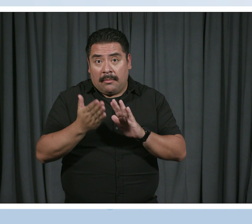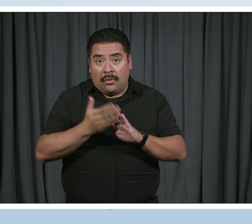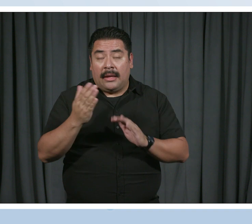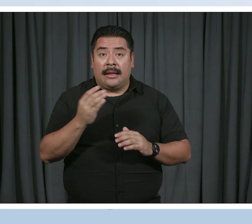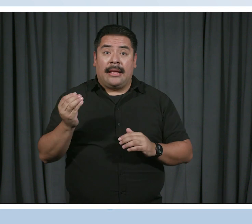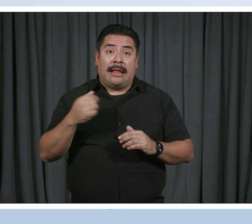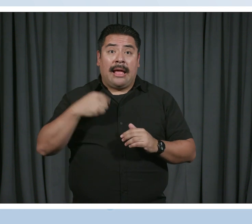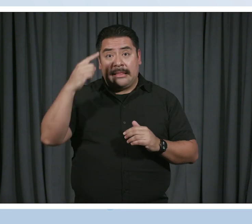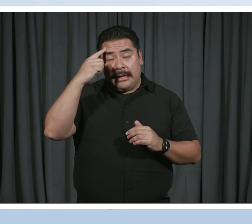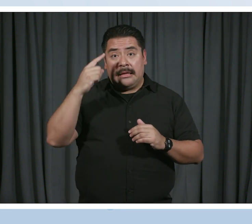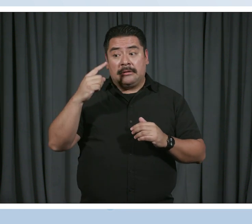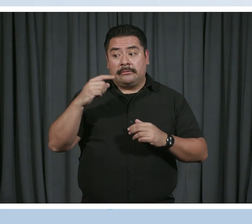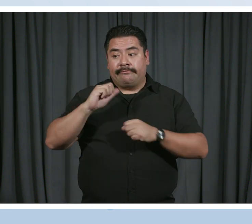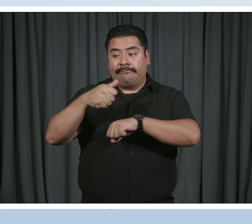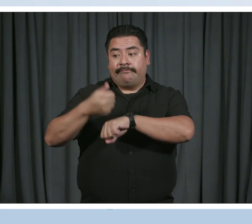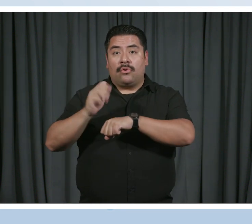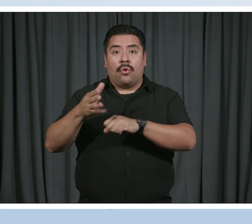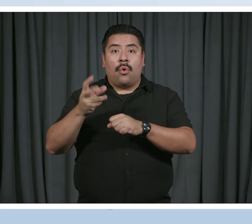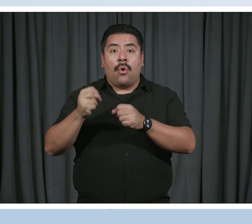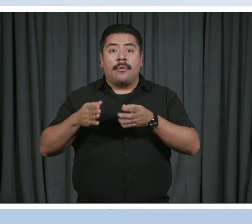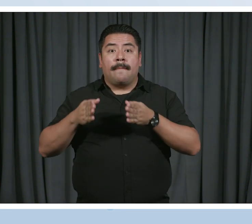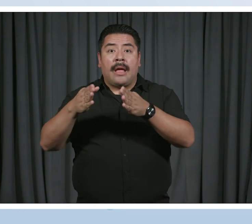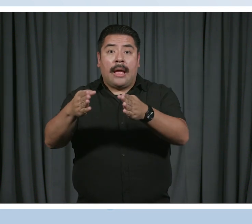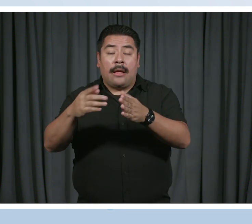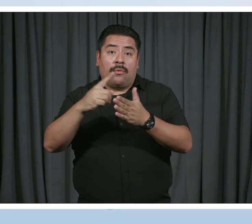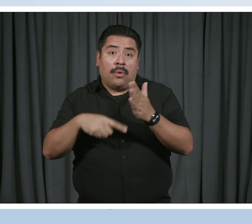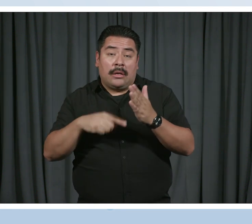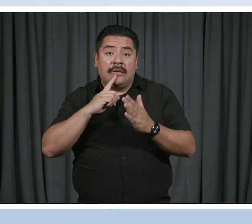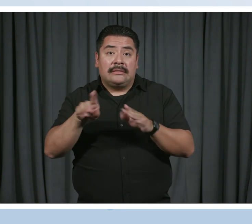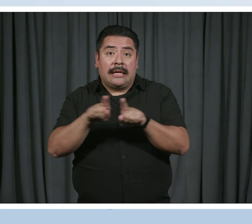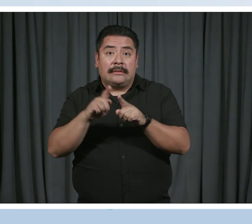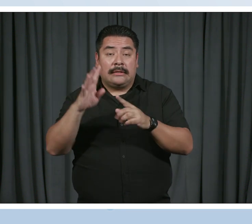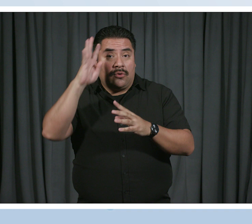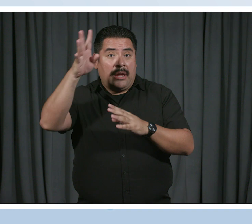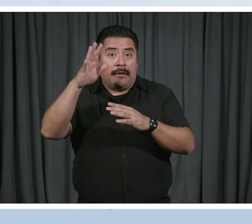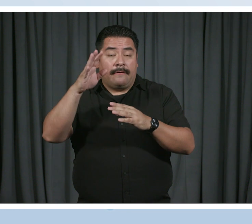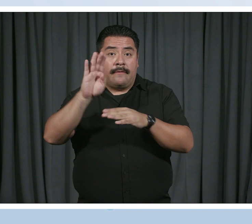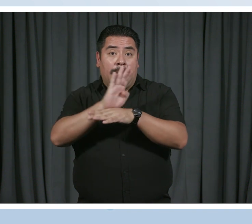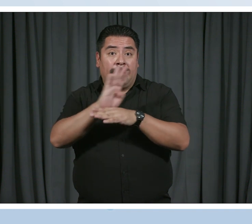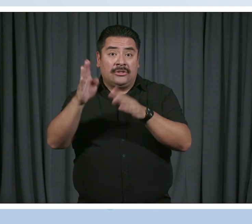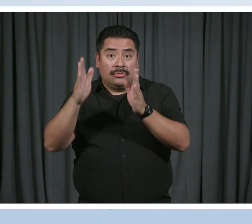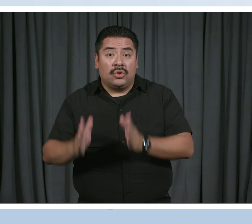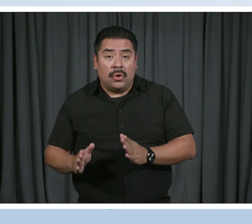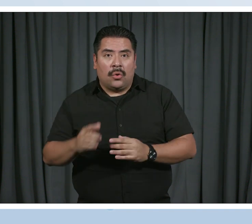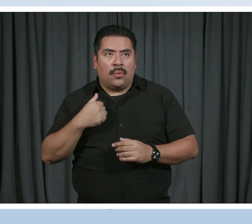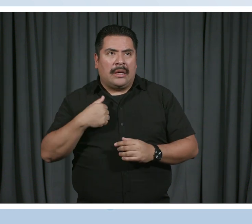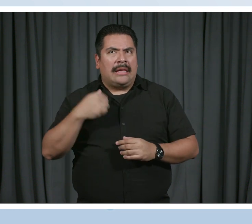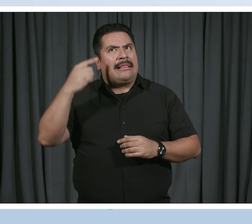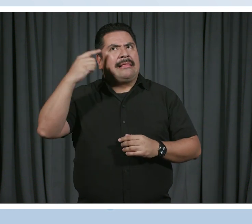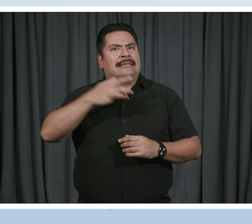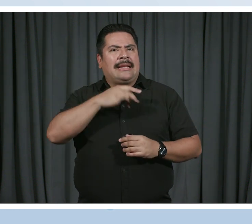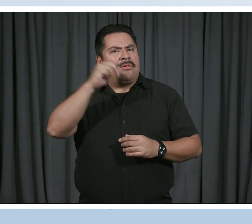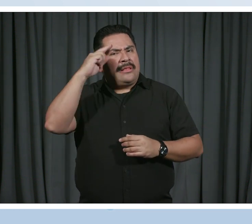And I think paving your own path for what that is as a creative entrepreneur, right? We don't think of artists as